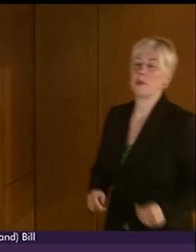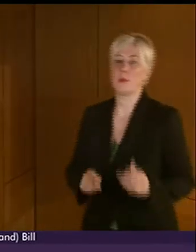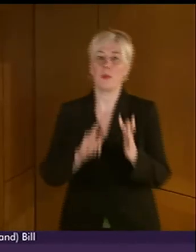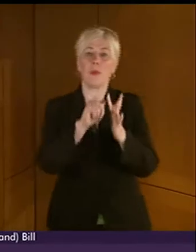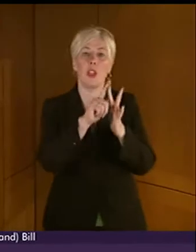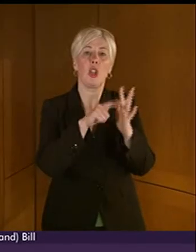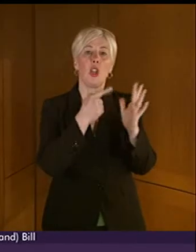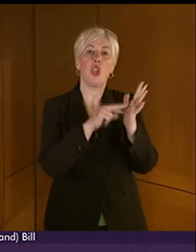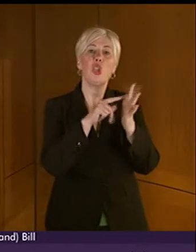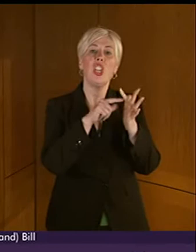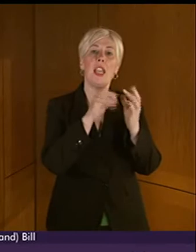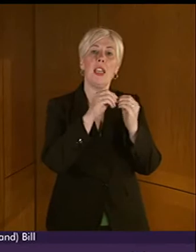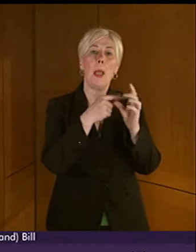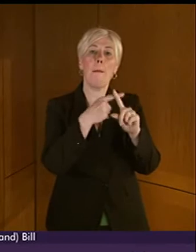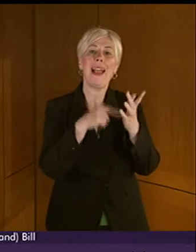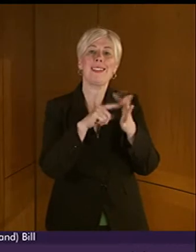Christine Graham.